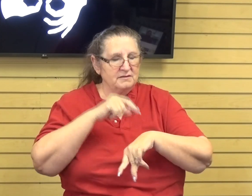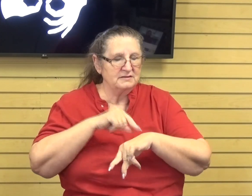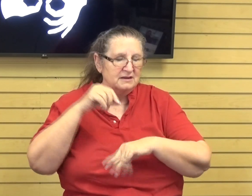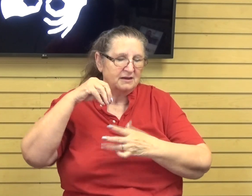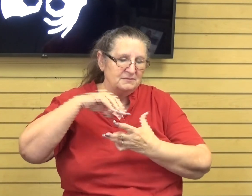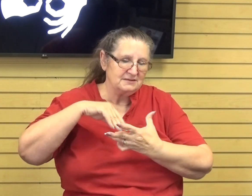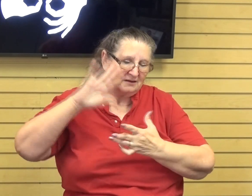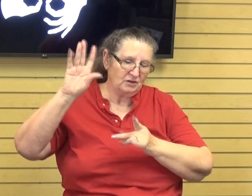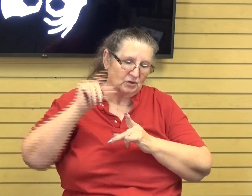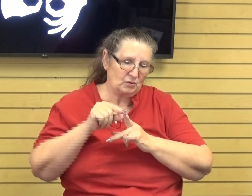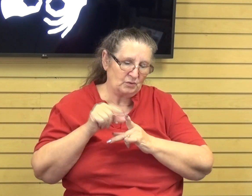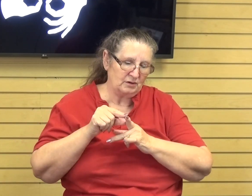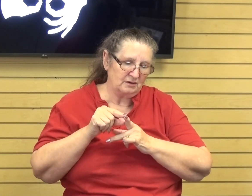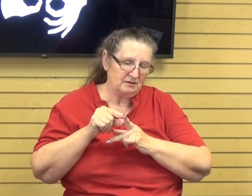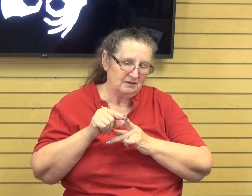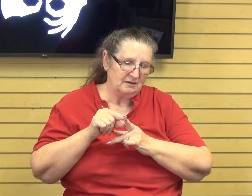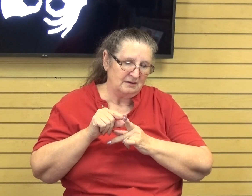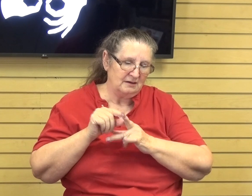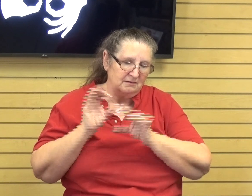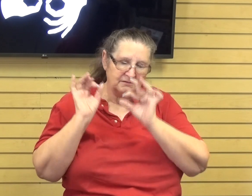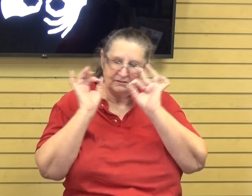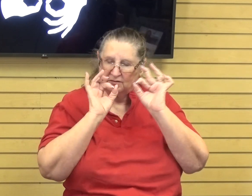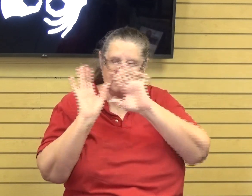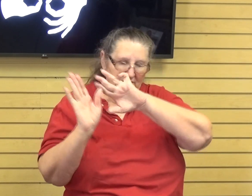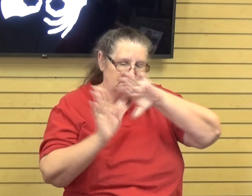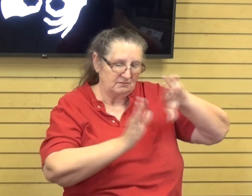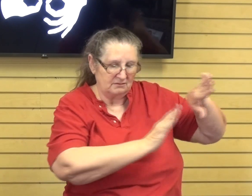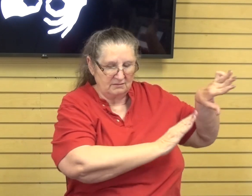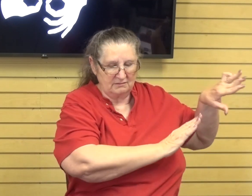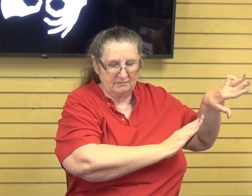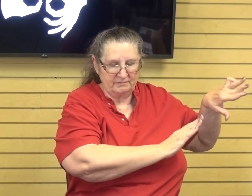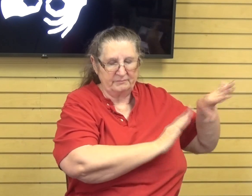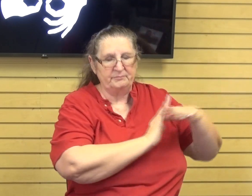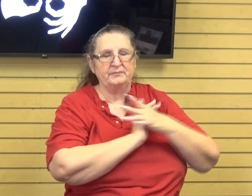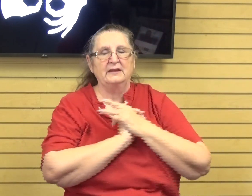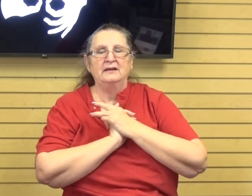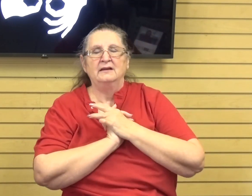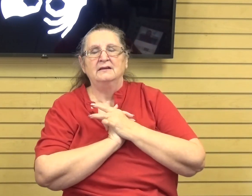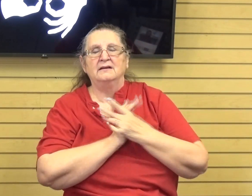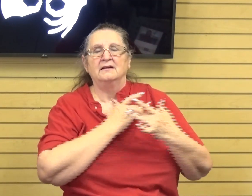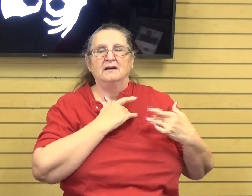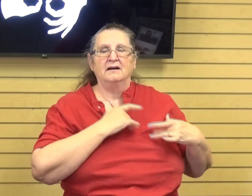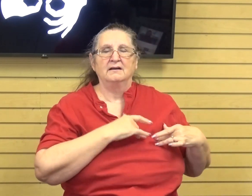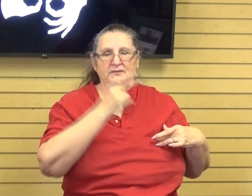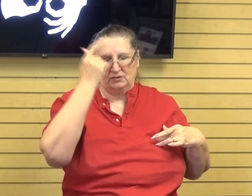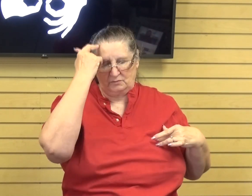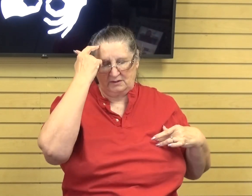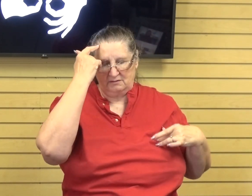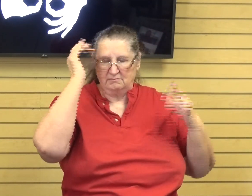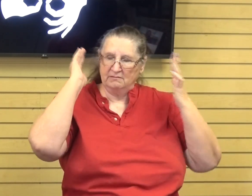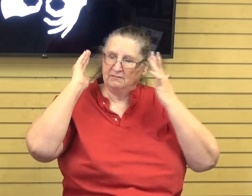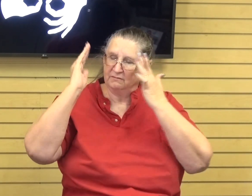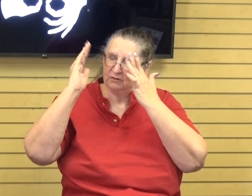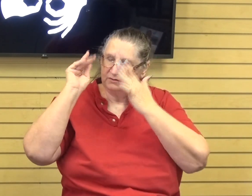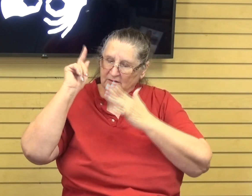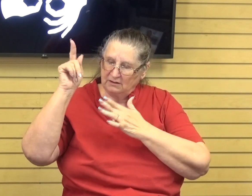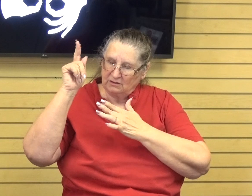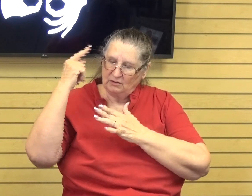I ask that you just take away any distractions that we might be having at the moment and that our hearts and our minds would just be focused on you and you only, Lord.